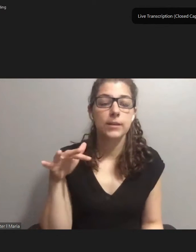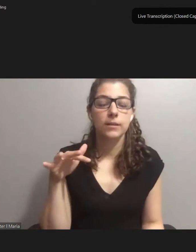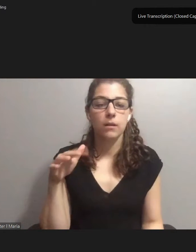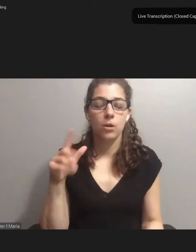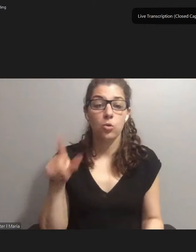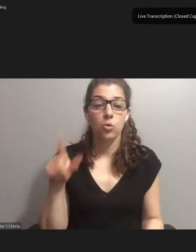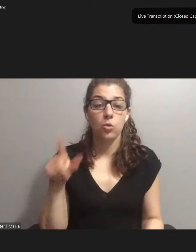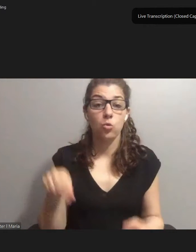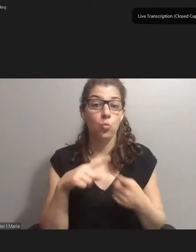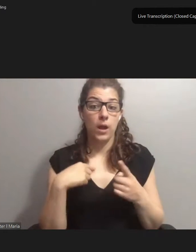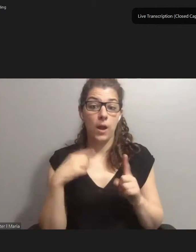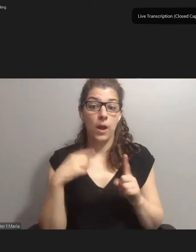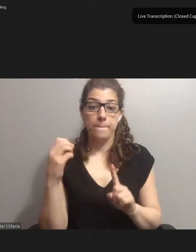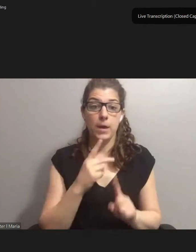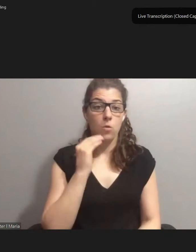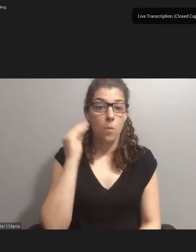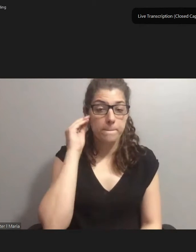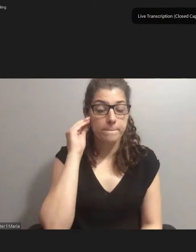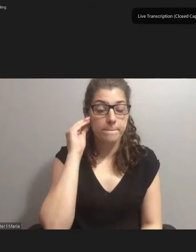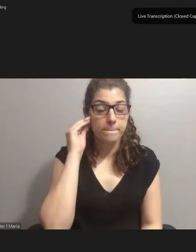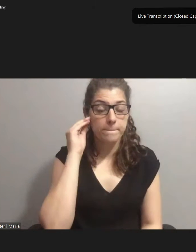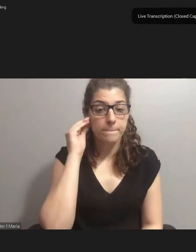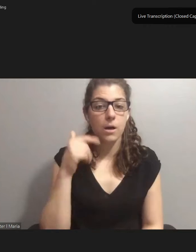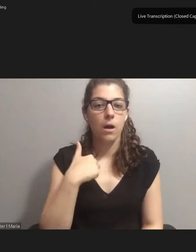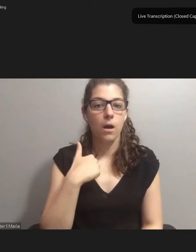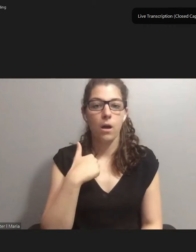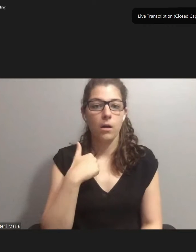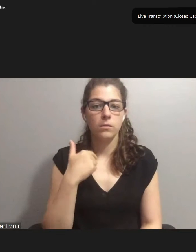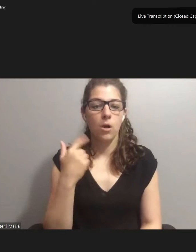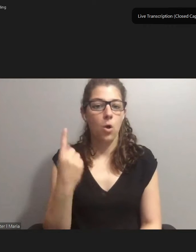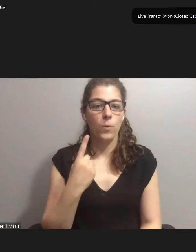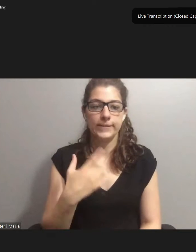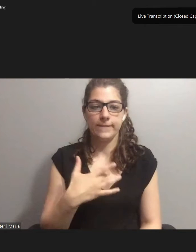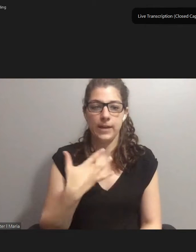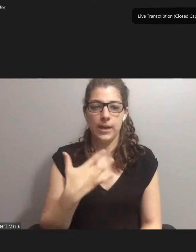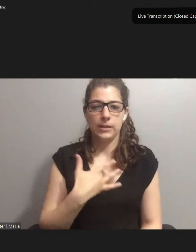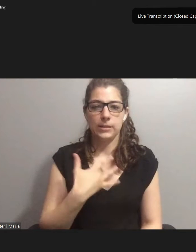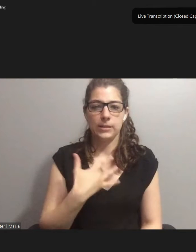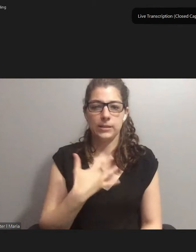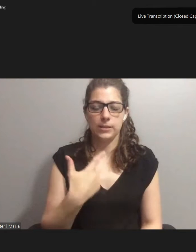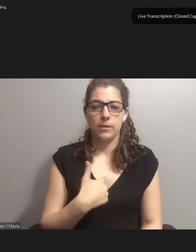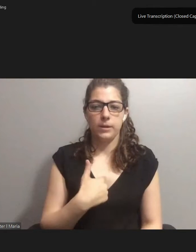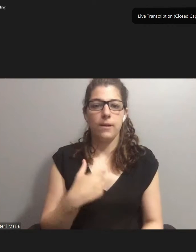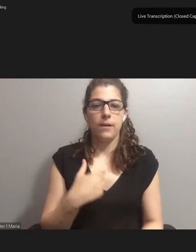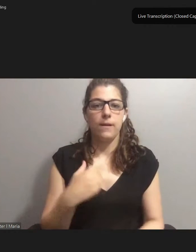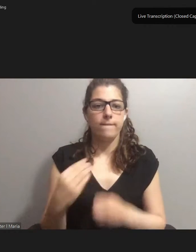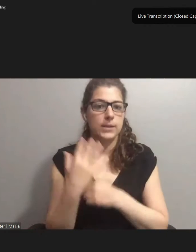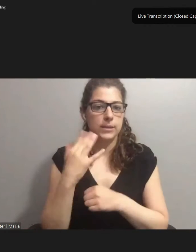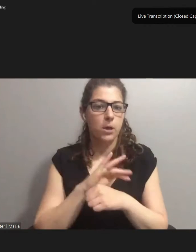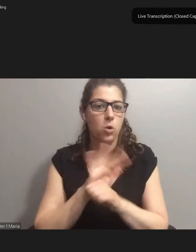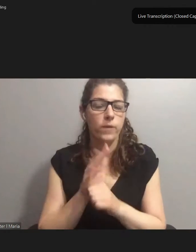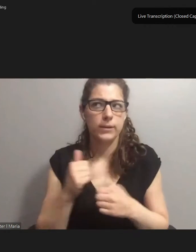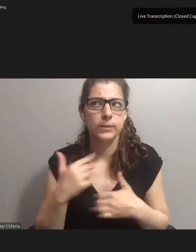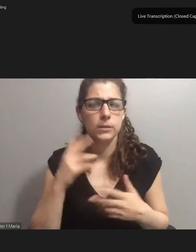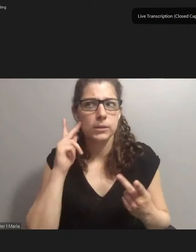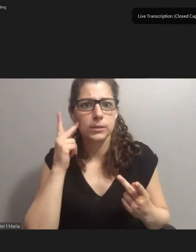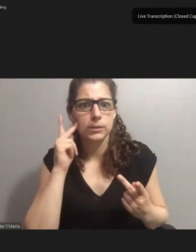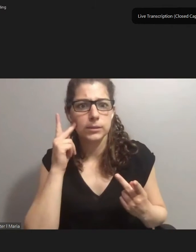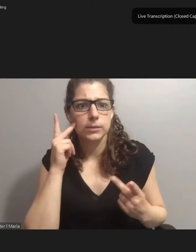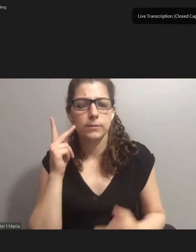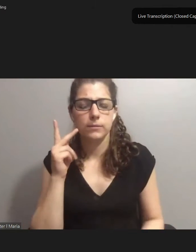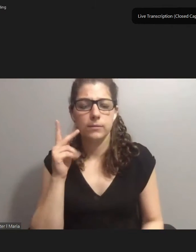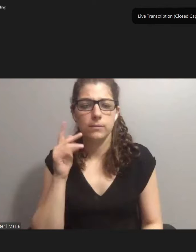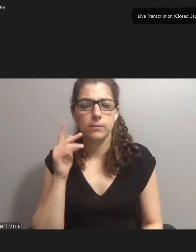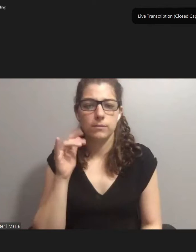I got back home, I always felt I had been infected. That was